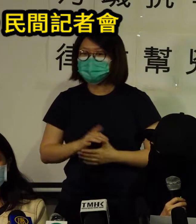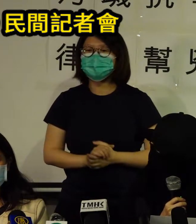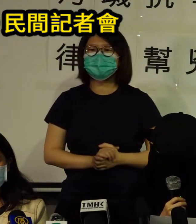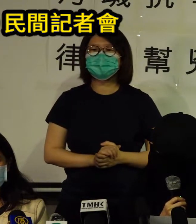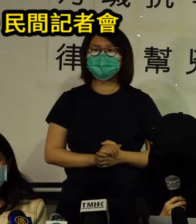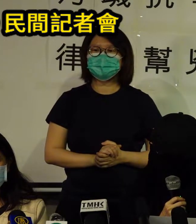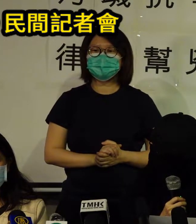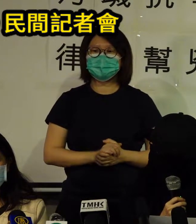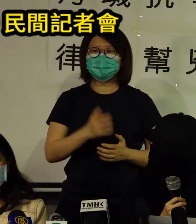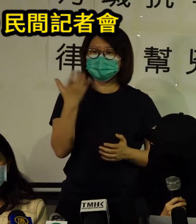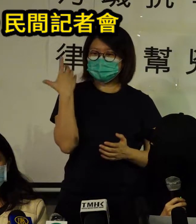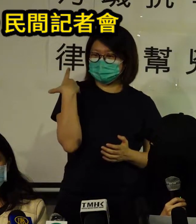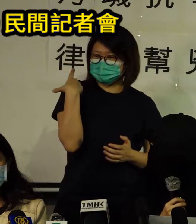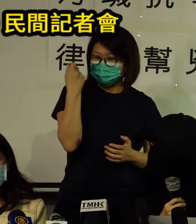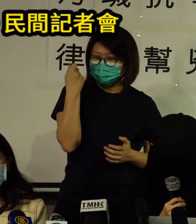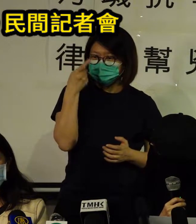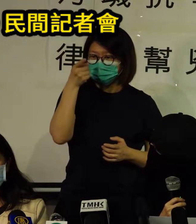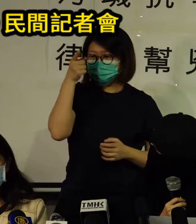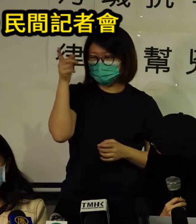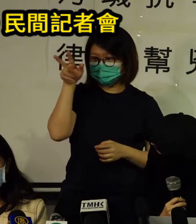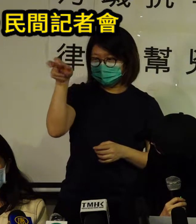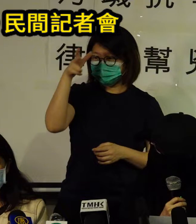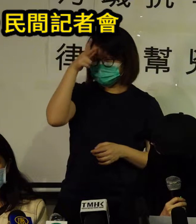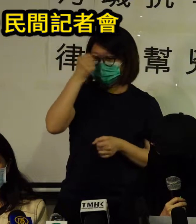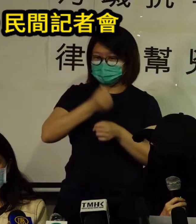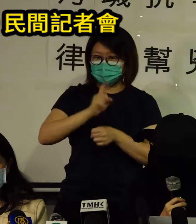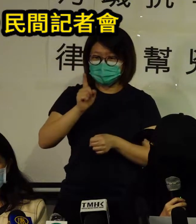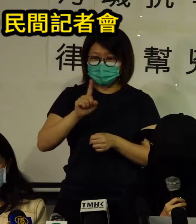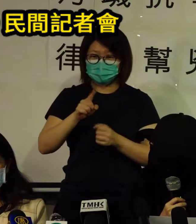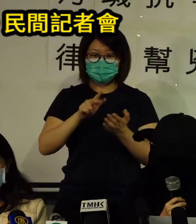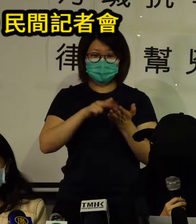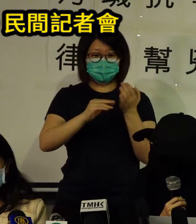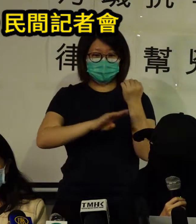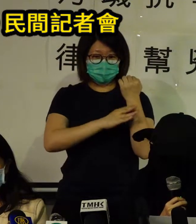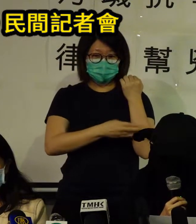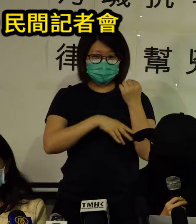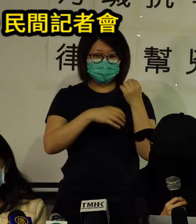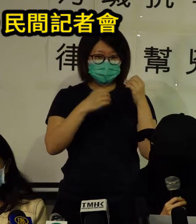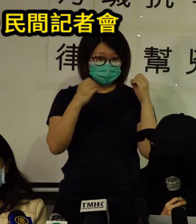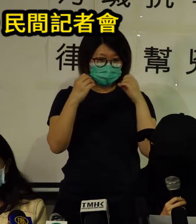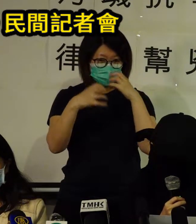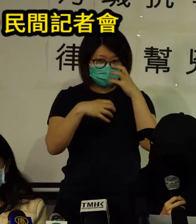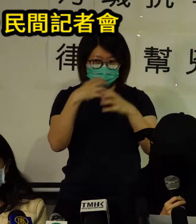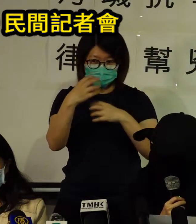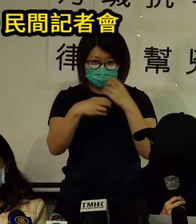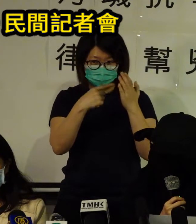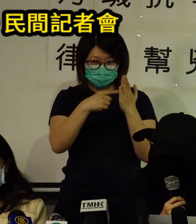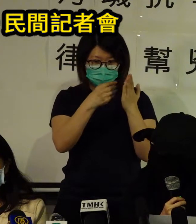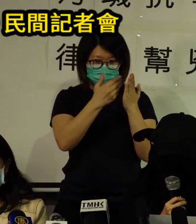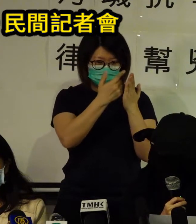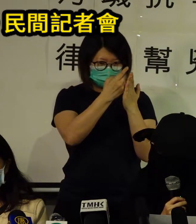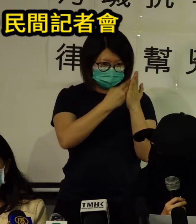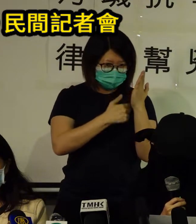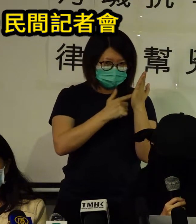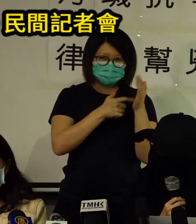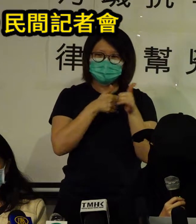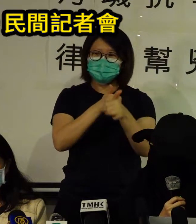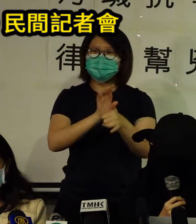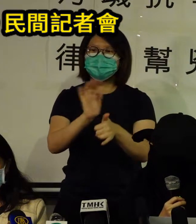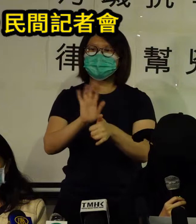relying on an archaic ordinance and disregarding the need for revising this law because of modern human rights concerns